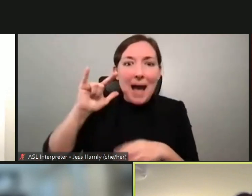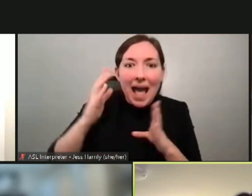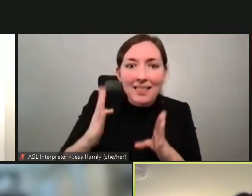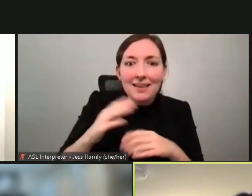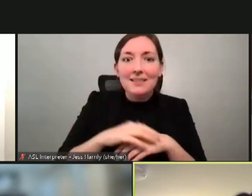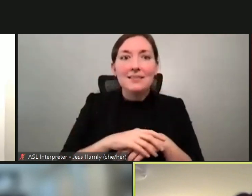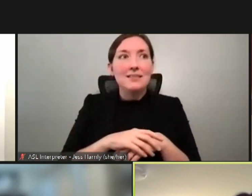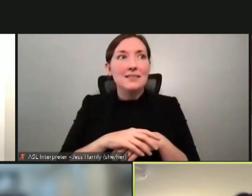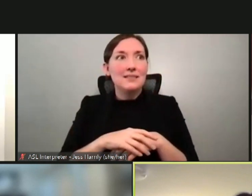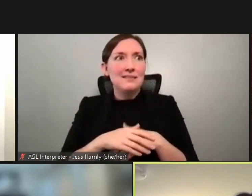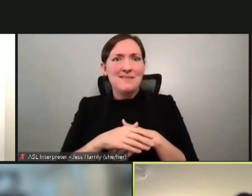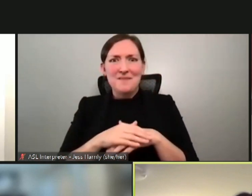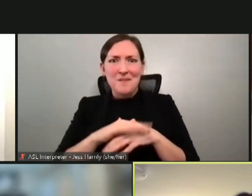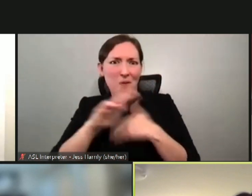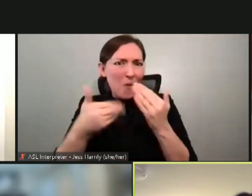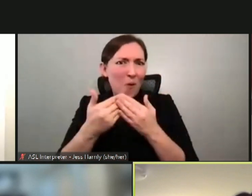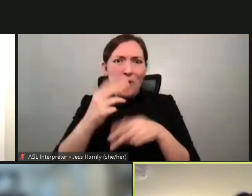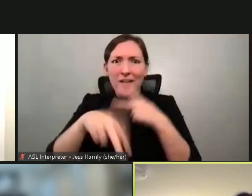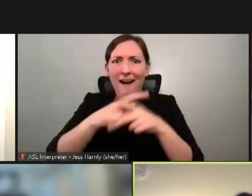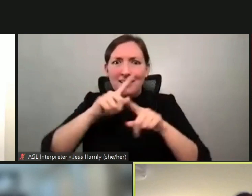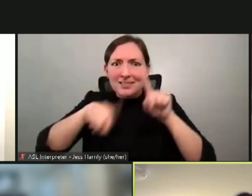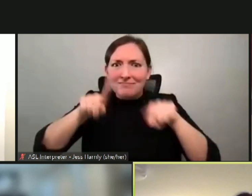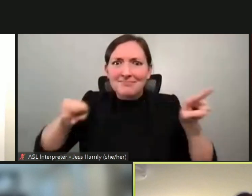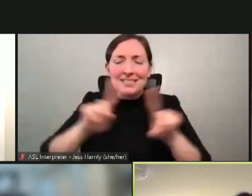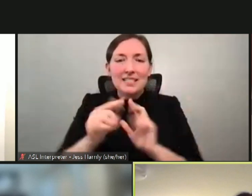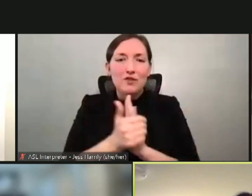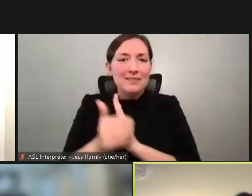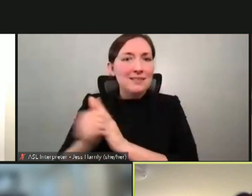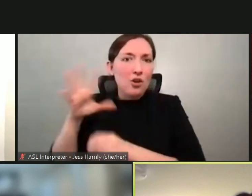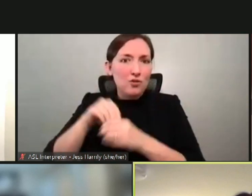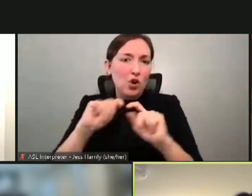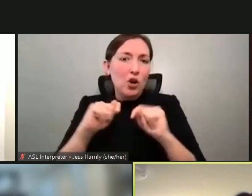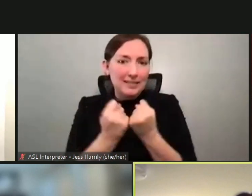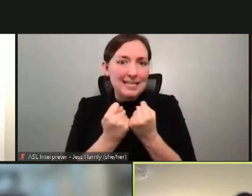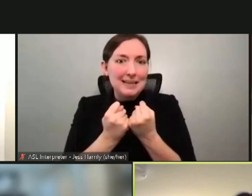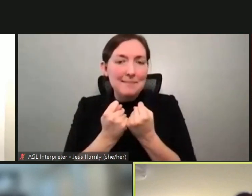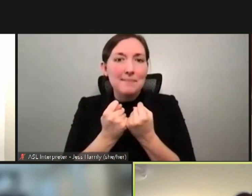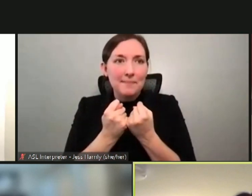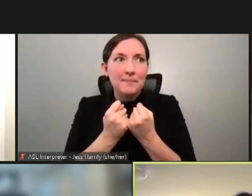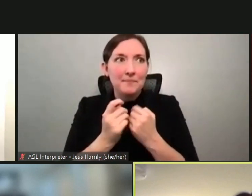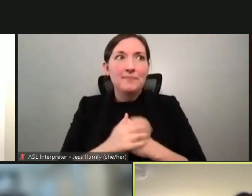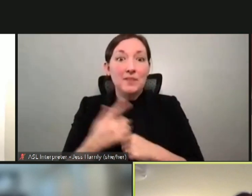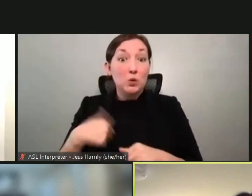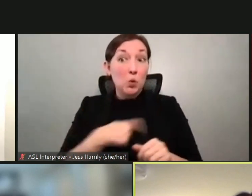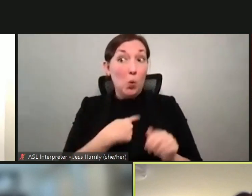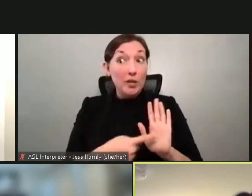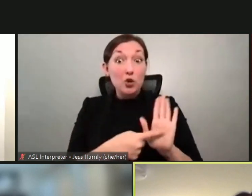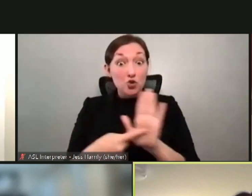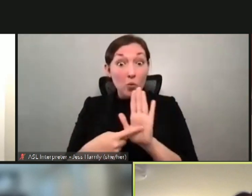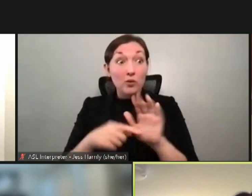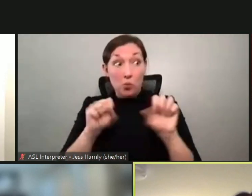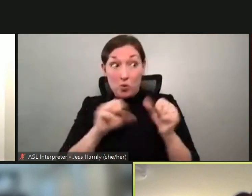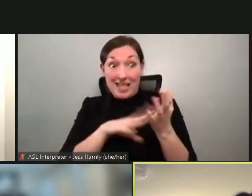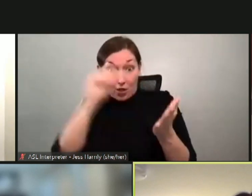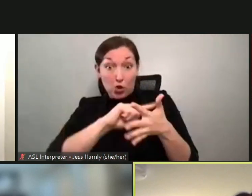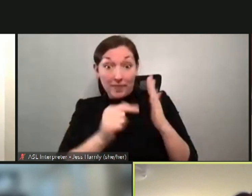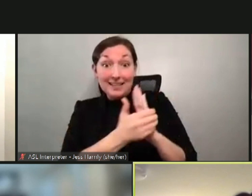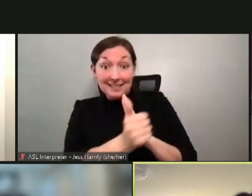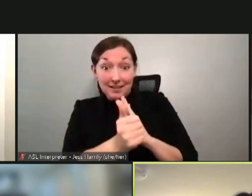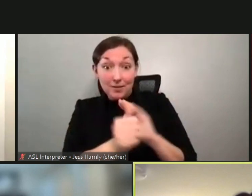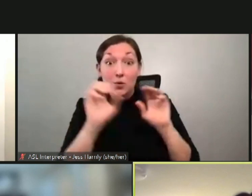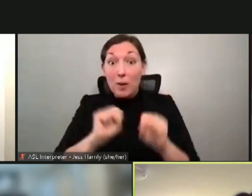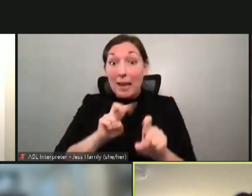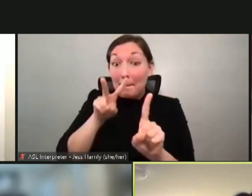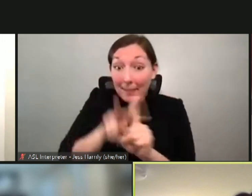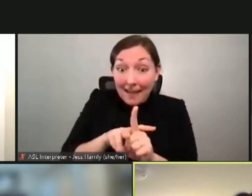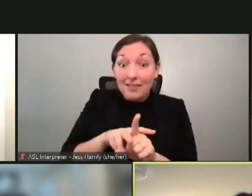all sorts of different skills that we are showing that not only we can learn them, we can use them and we can